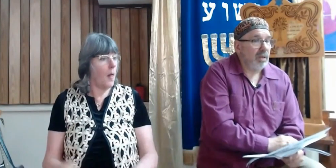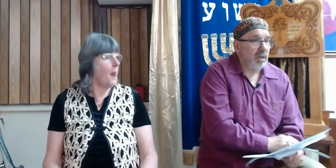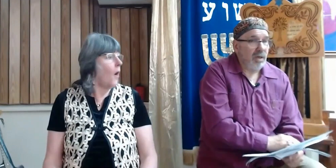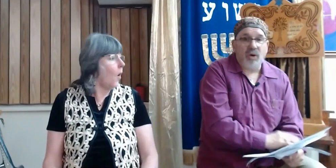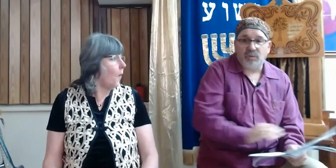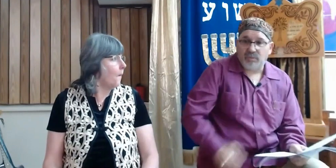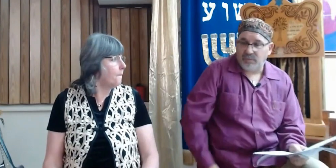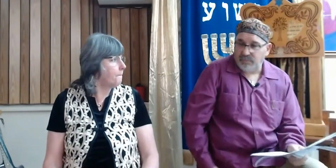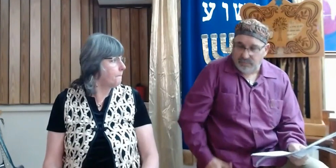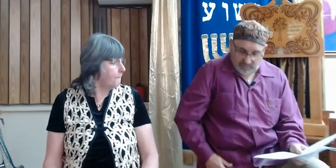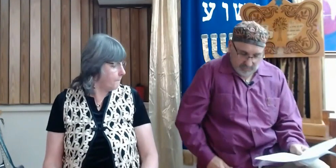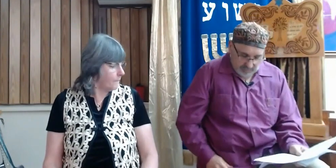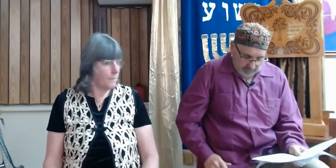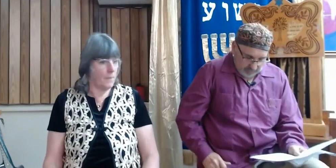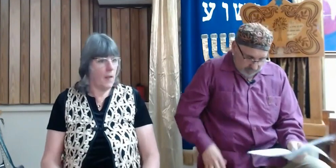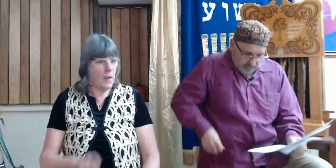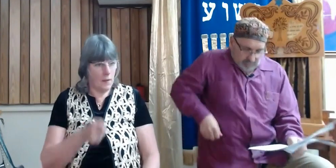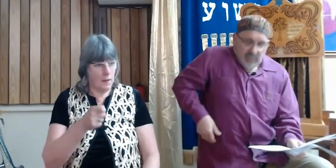Oh.